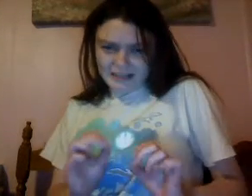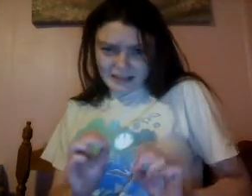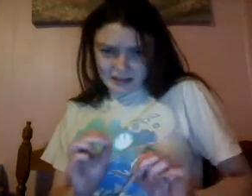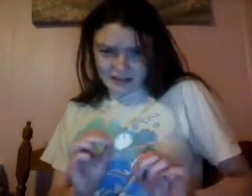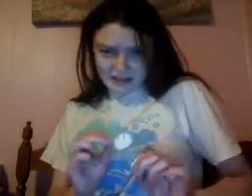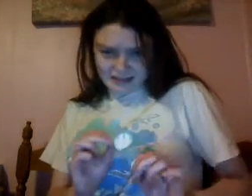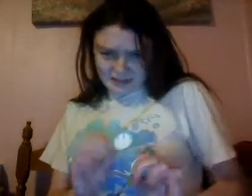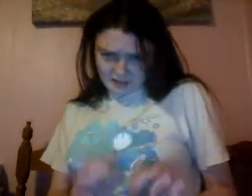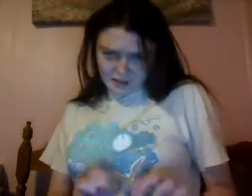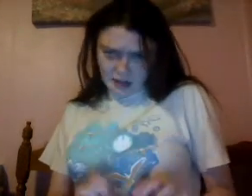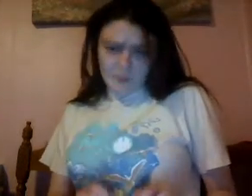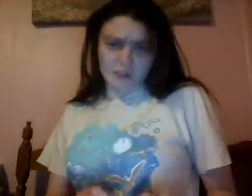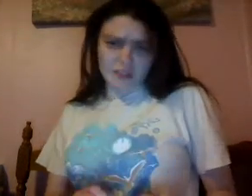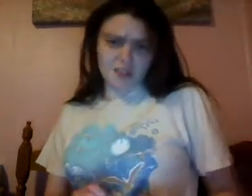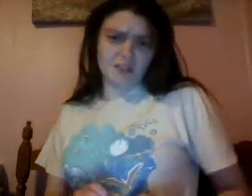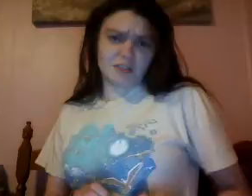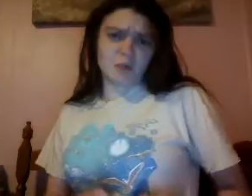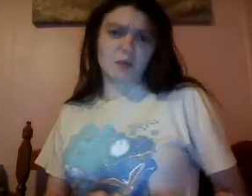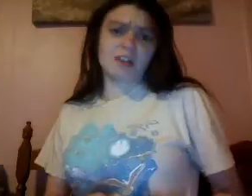give up on a story,